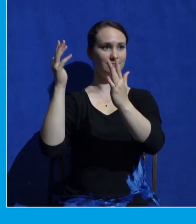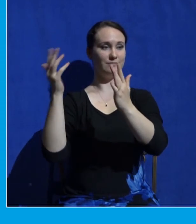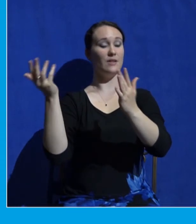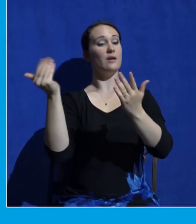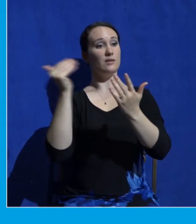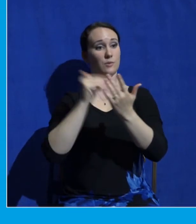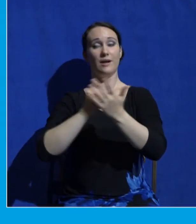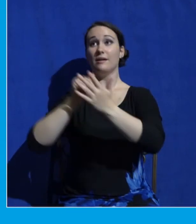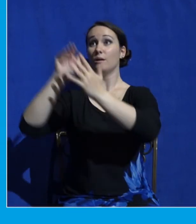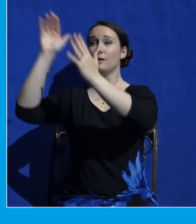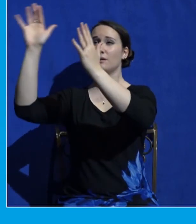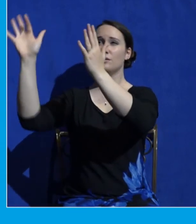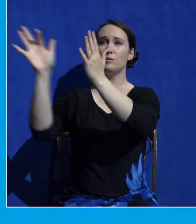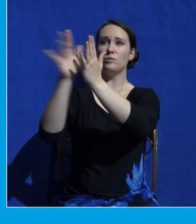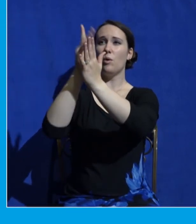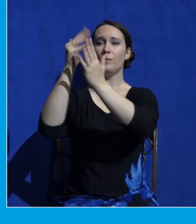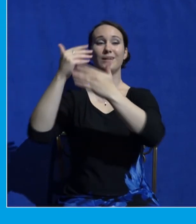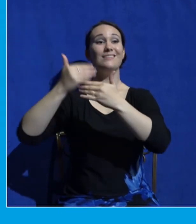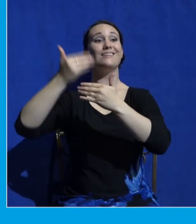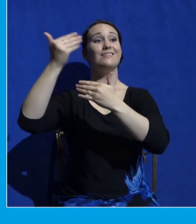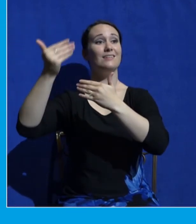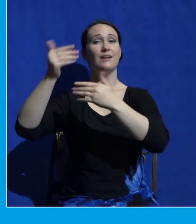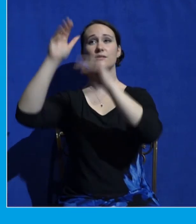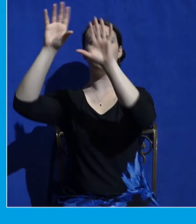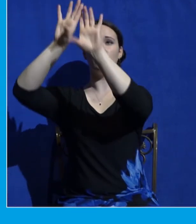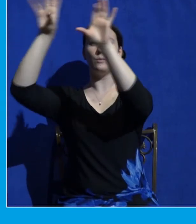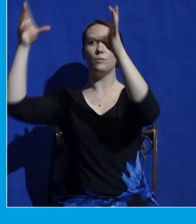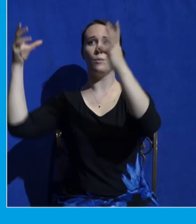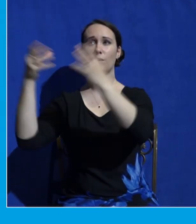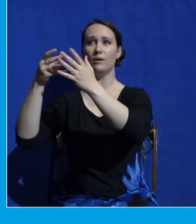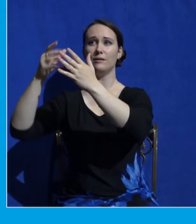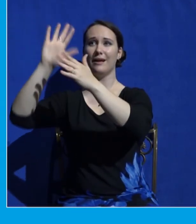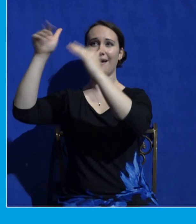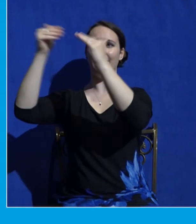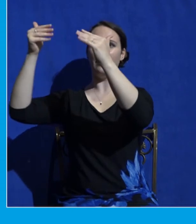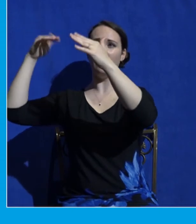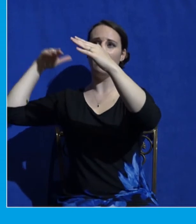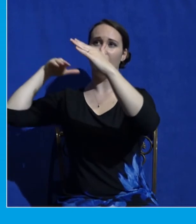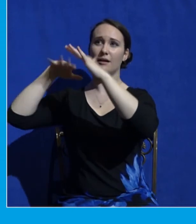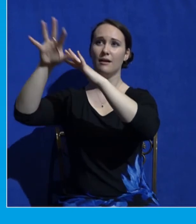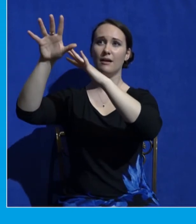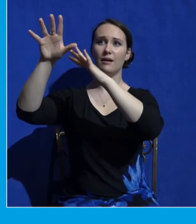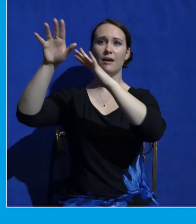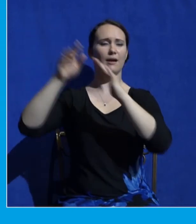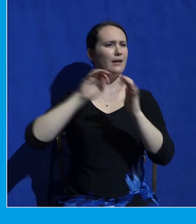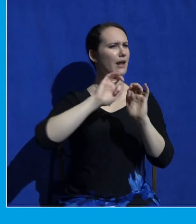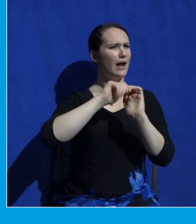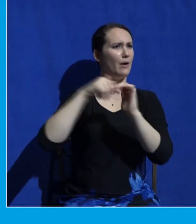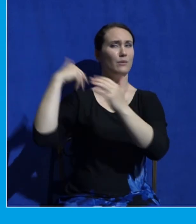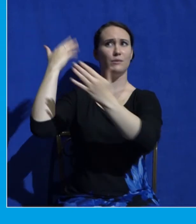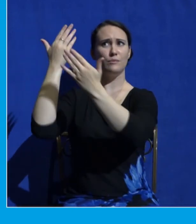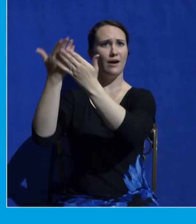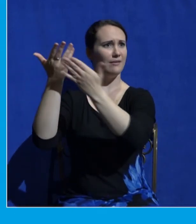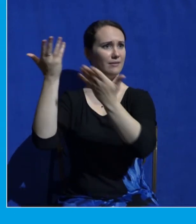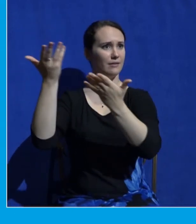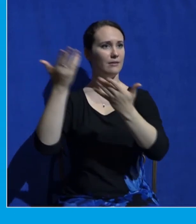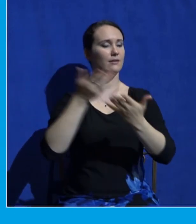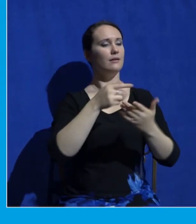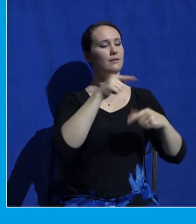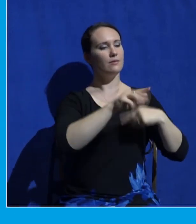in the next world goes through the valley of suffering in this world. Can I just